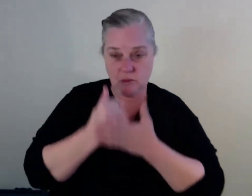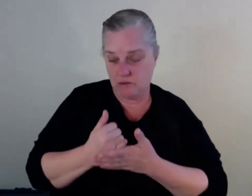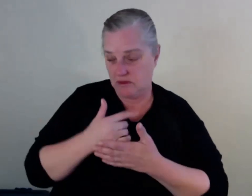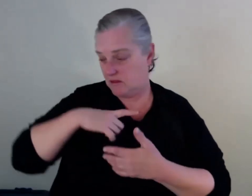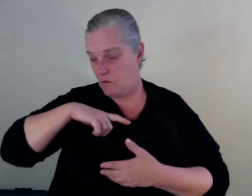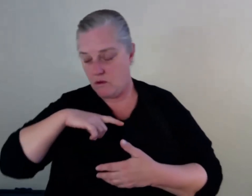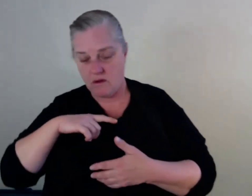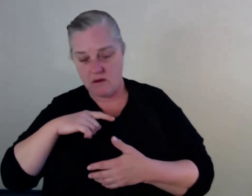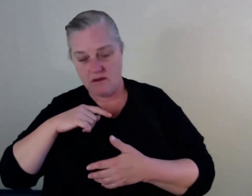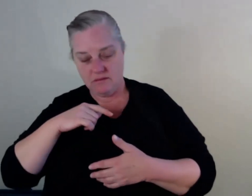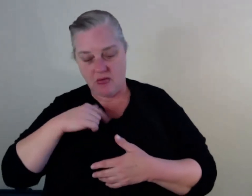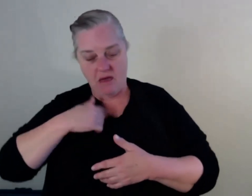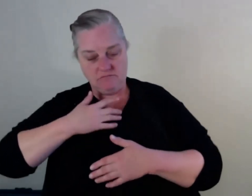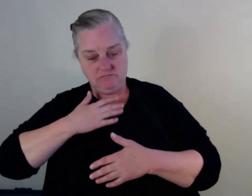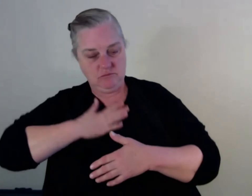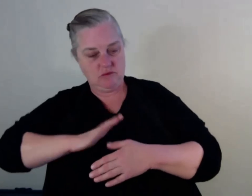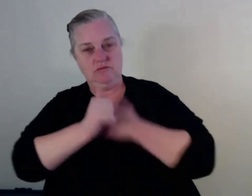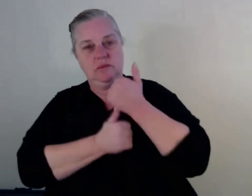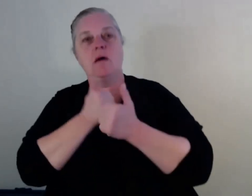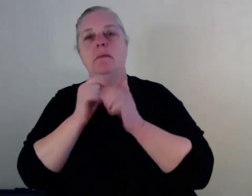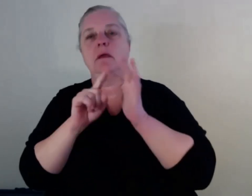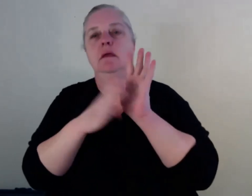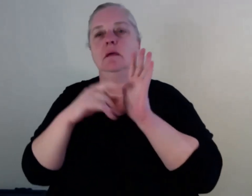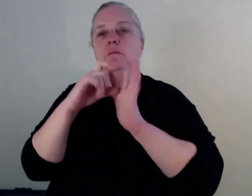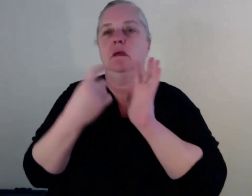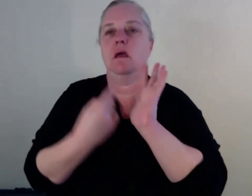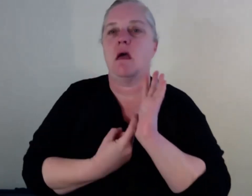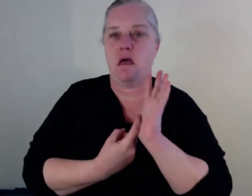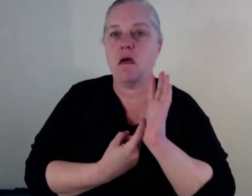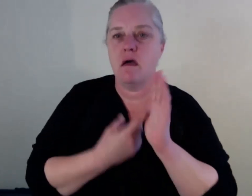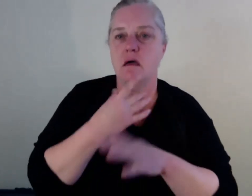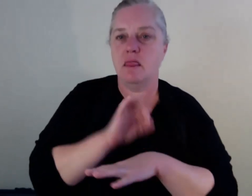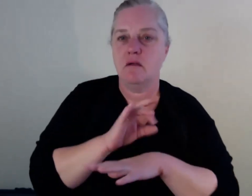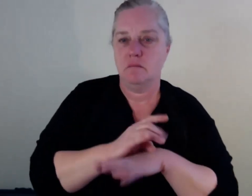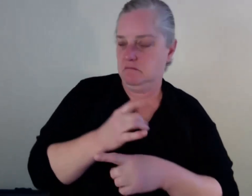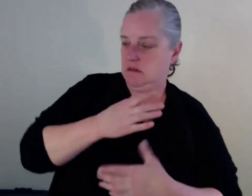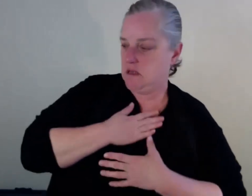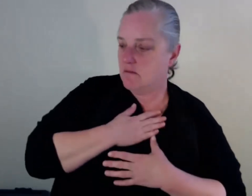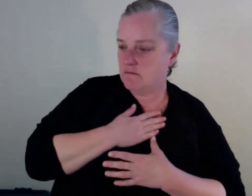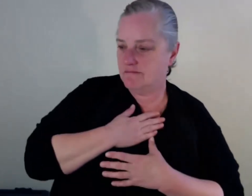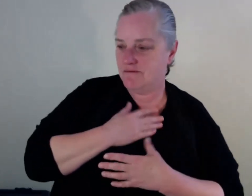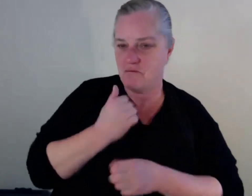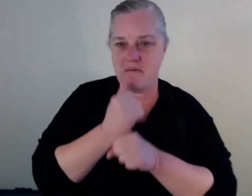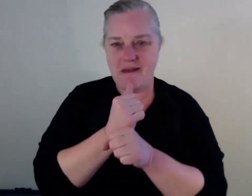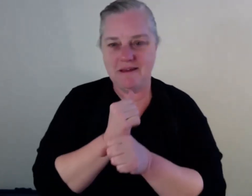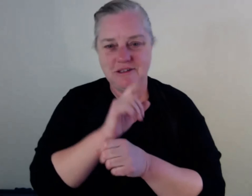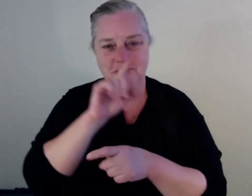using. I mean, it's, it's magic. So we need that funding, I think, not just $30 every month with someone that you might not have a